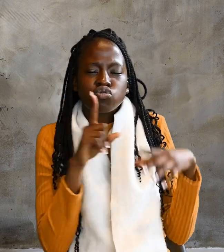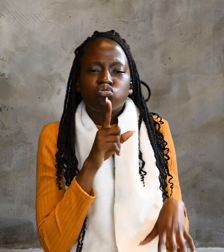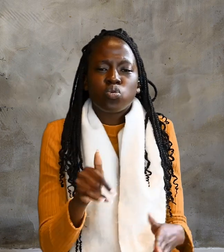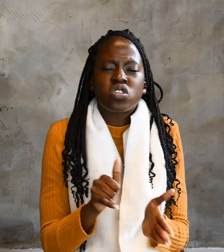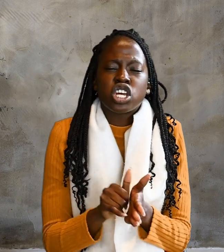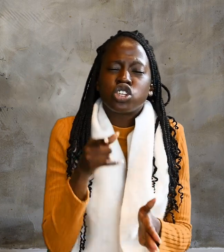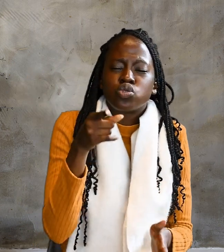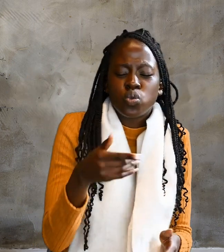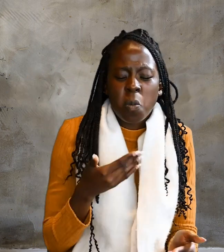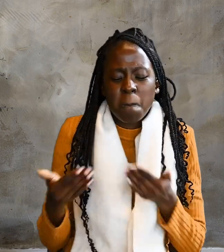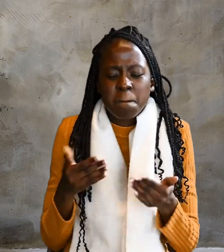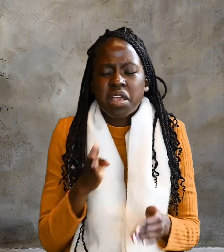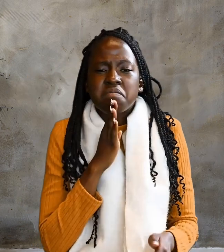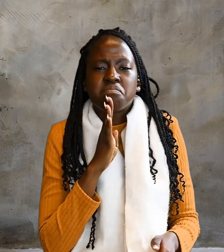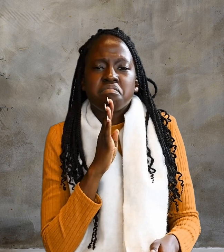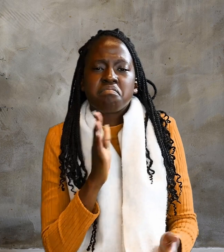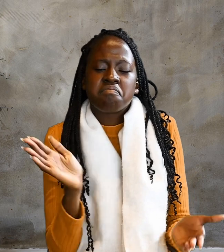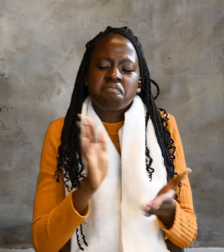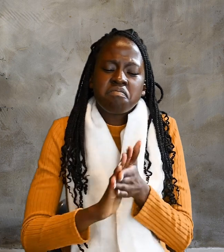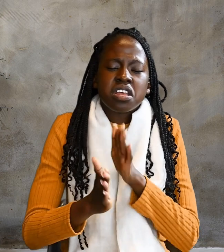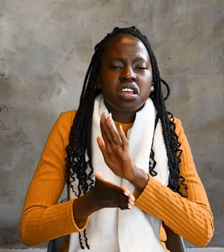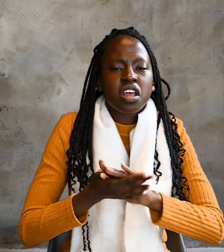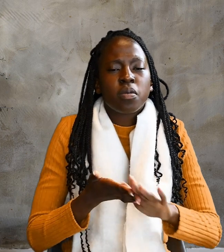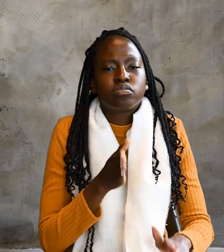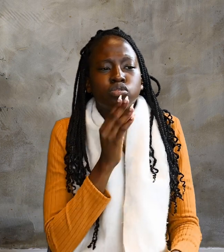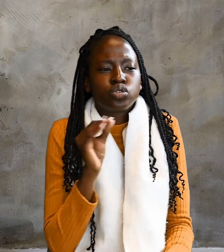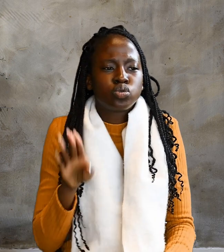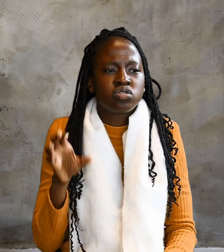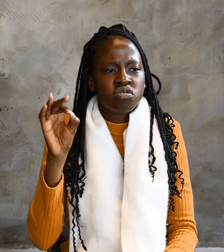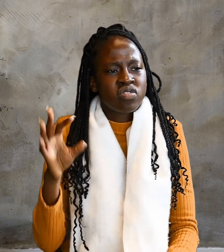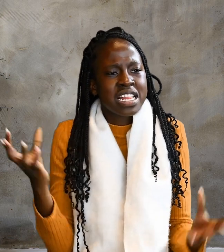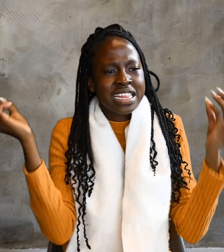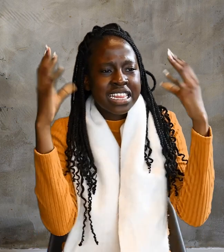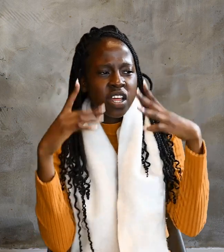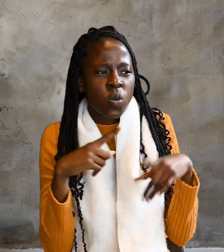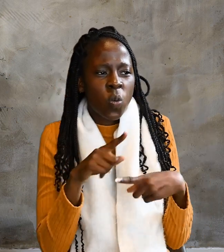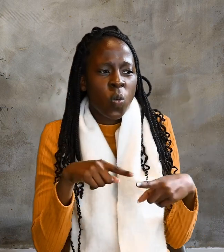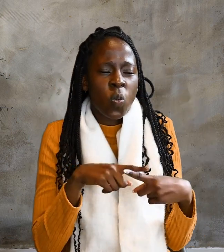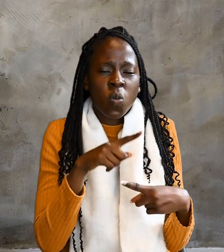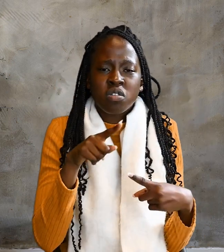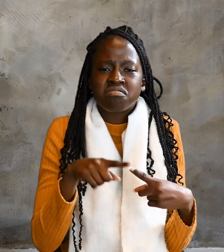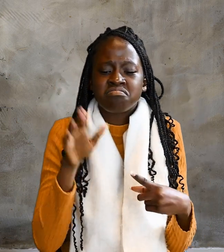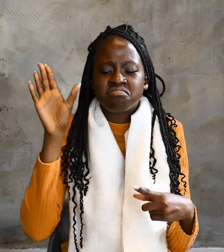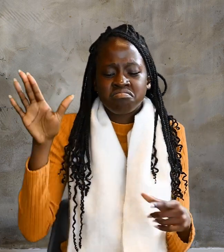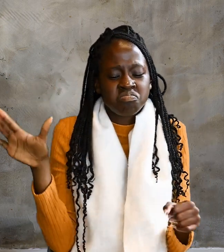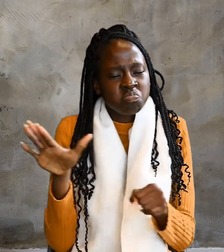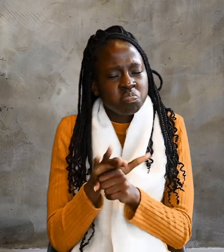When he had finished speaking, Jesus left and hid himself from them.